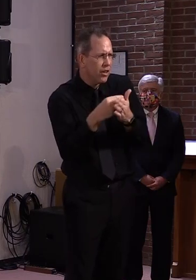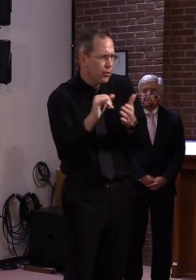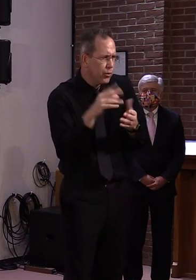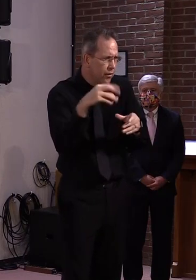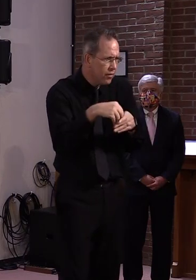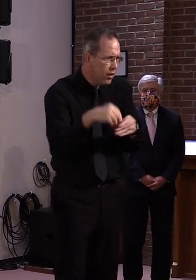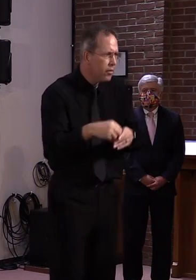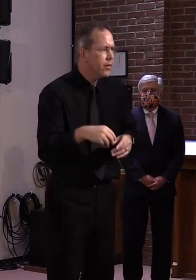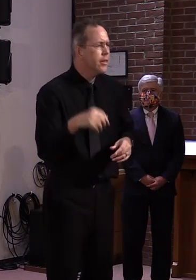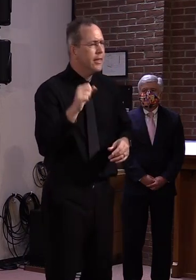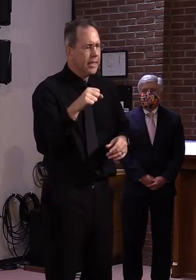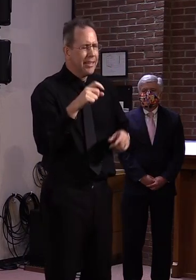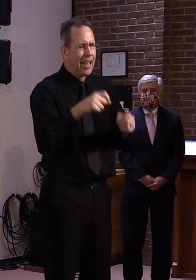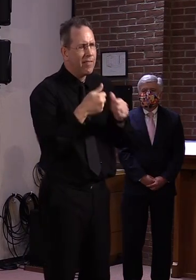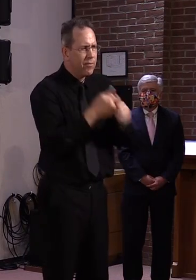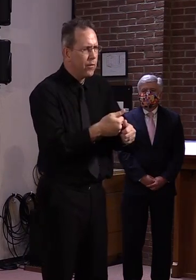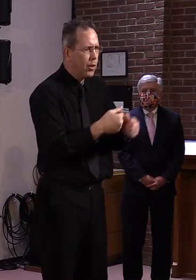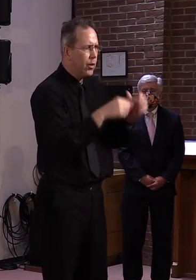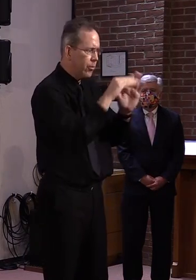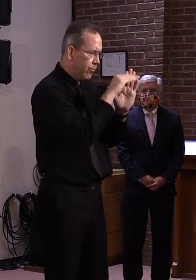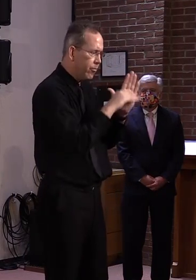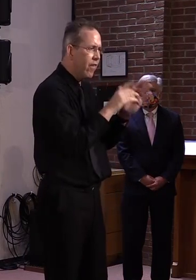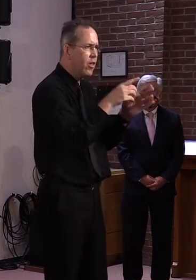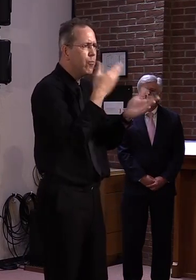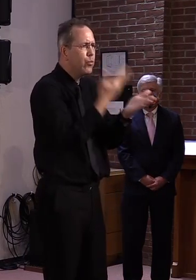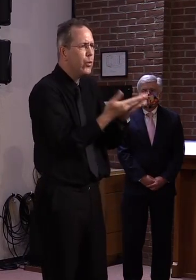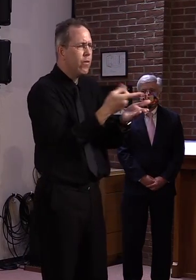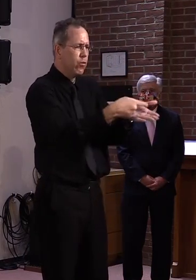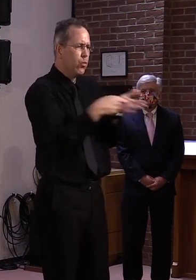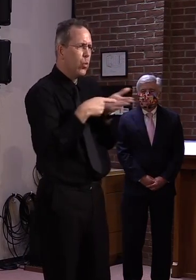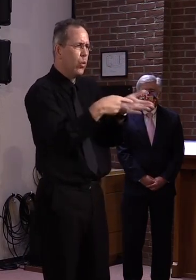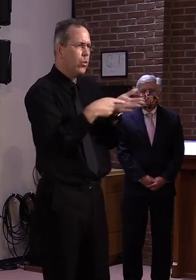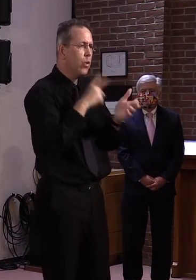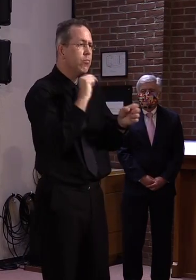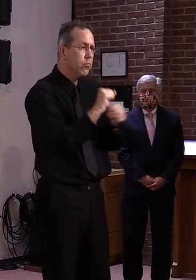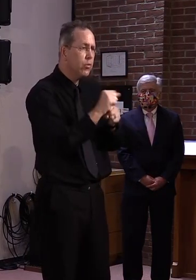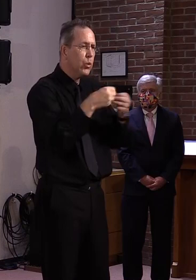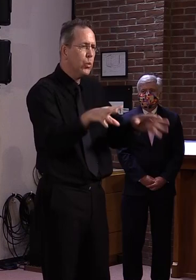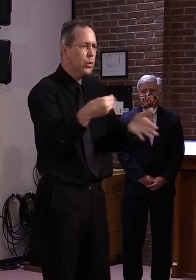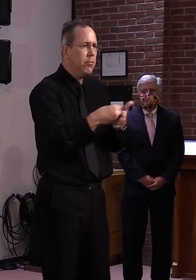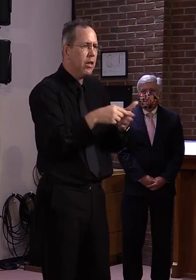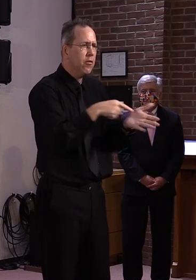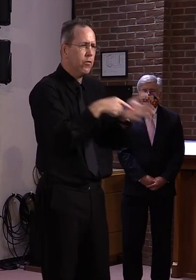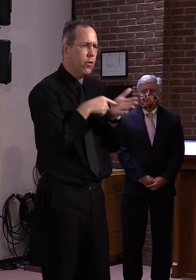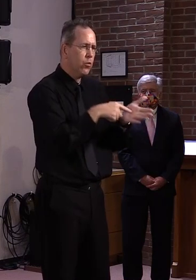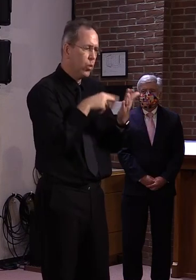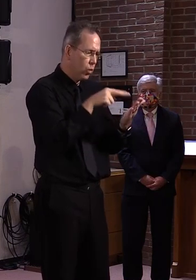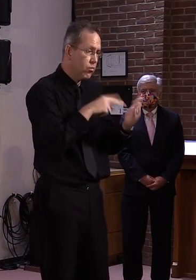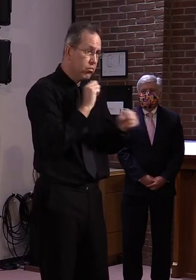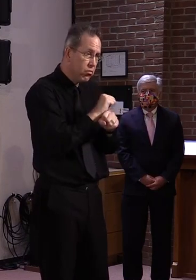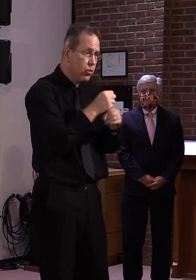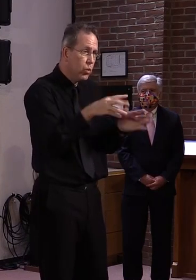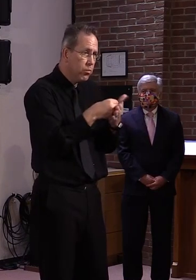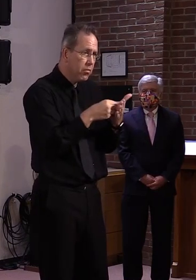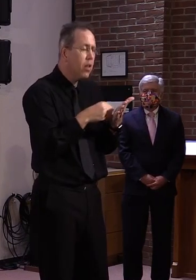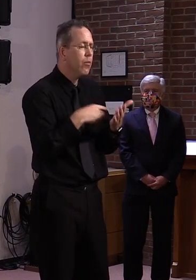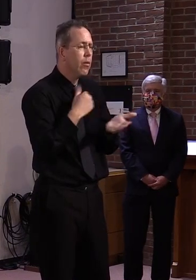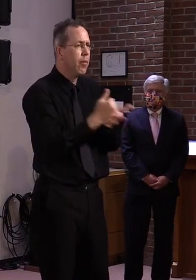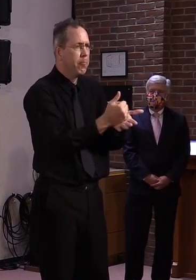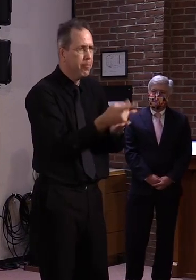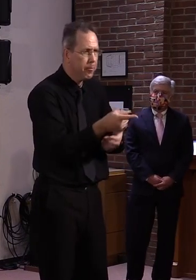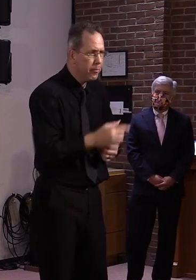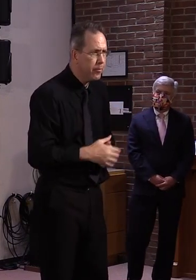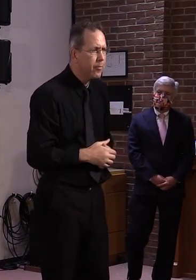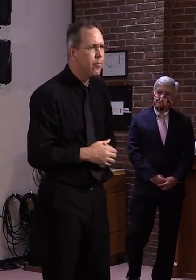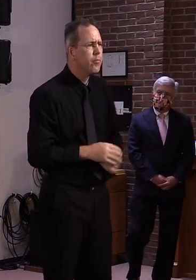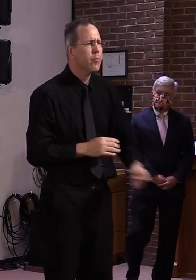You do have to show a loss. That is a requirement. And when does it switch over from 75% to 50%? What